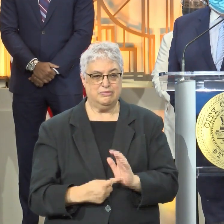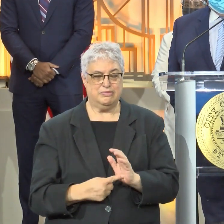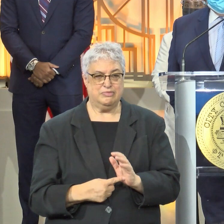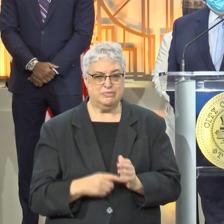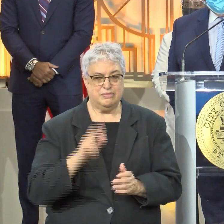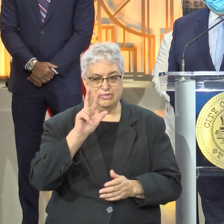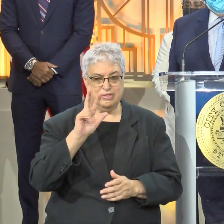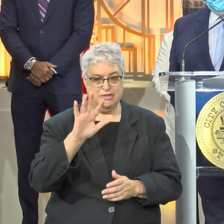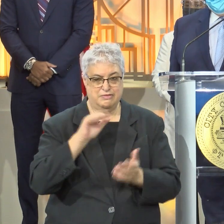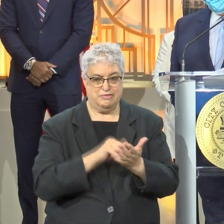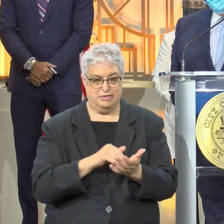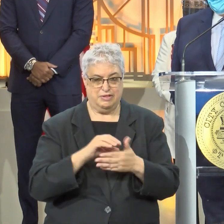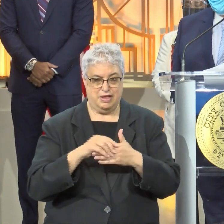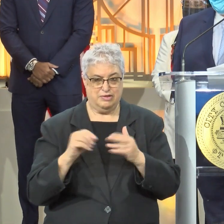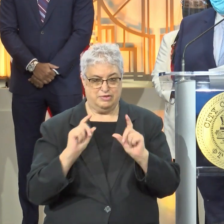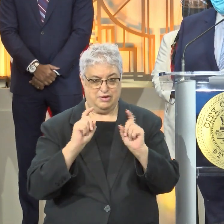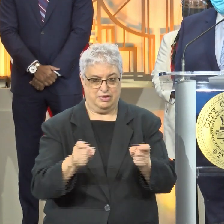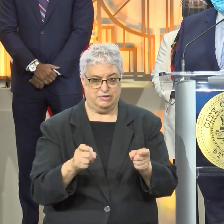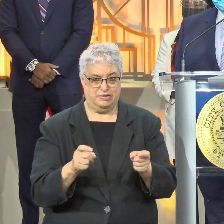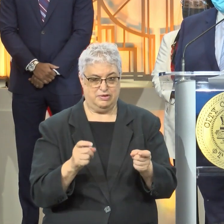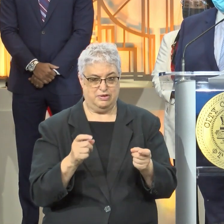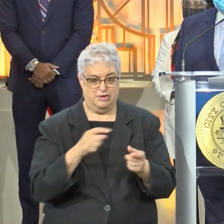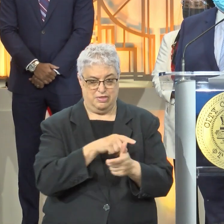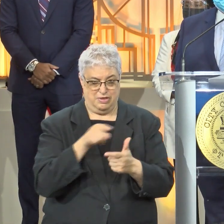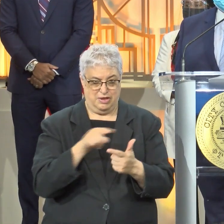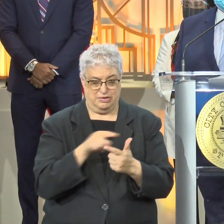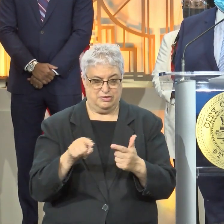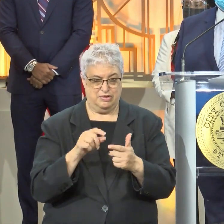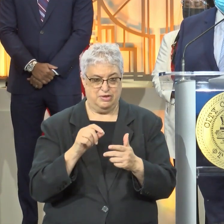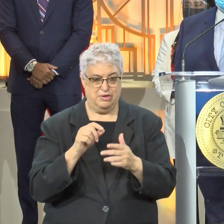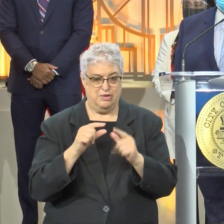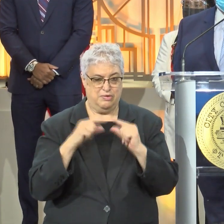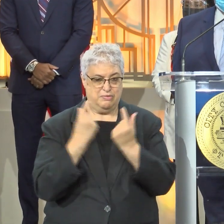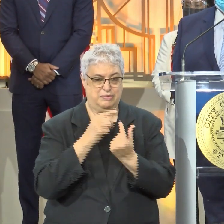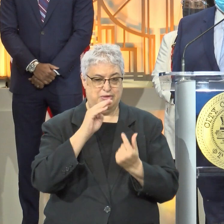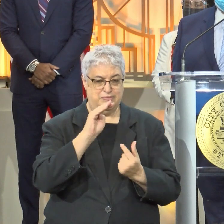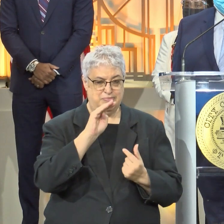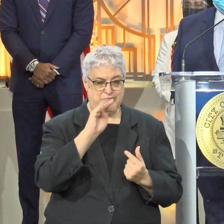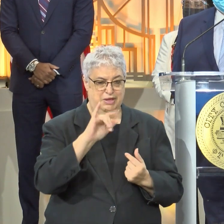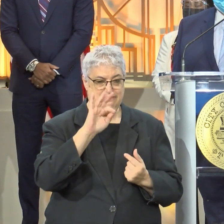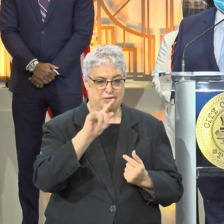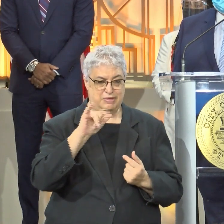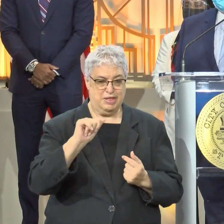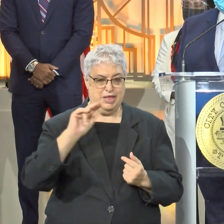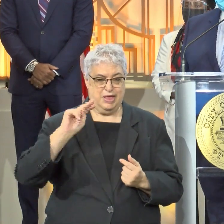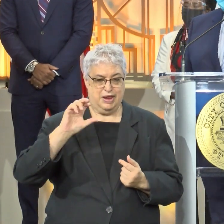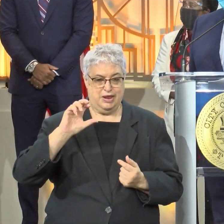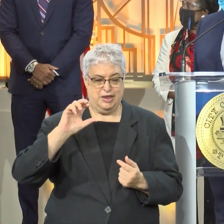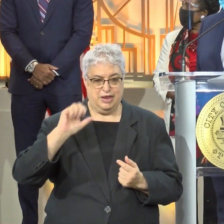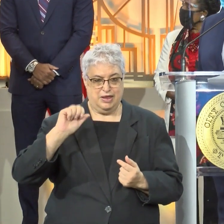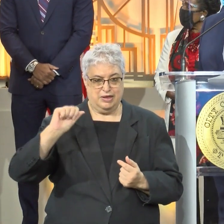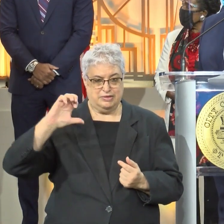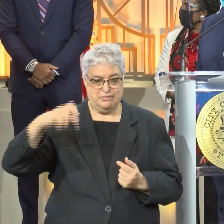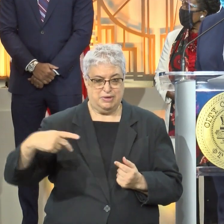$35,000 donation to these groups to get this message out. And we're happy, more than happy, to do